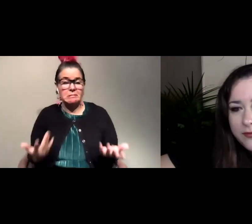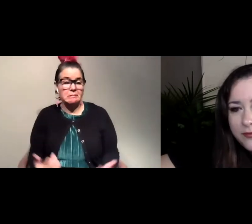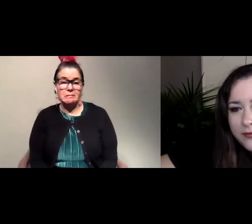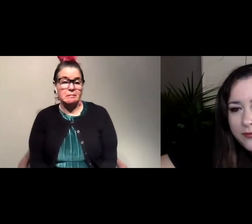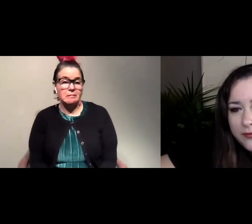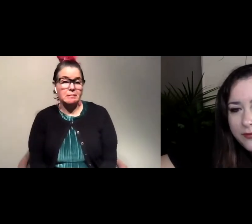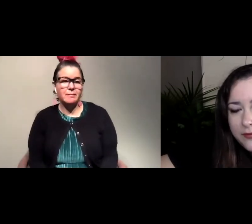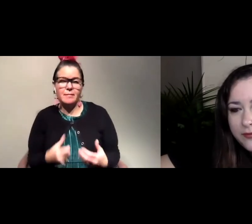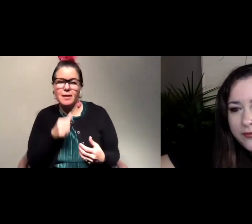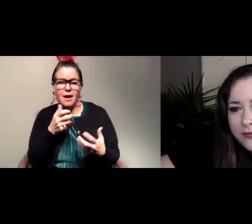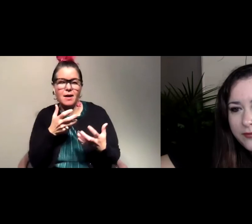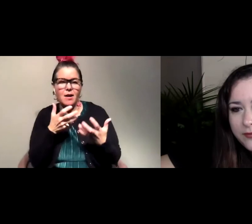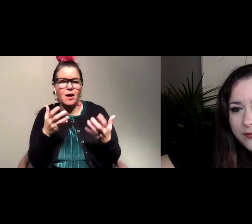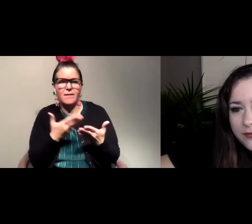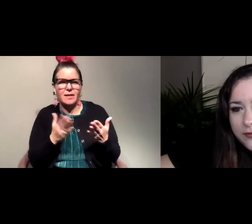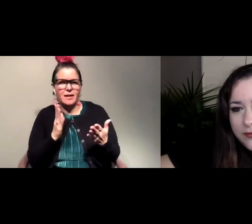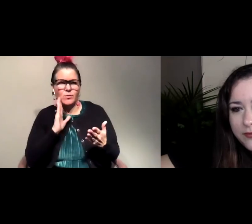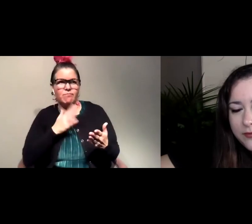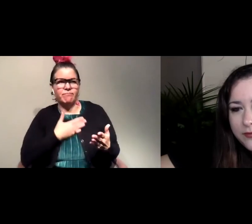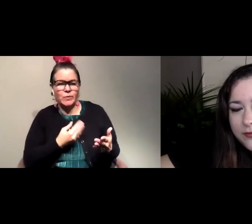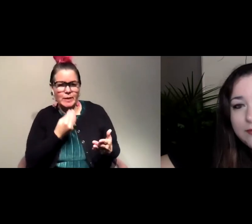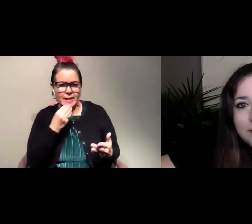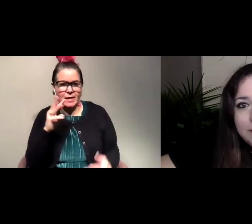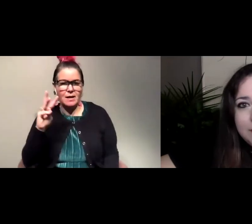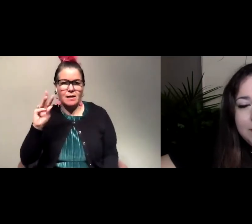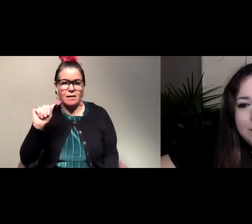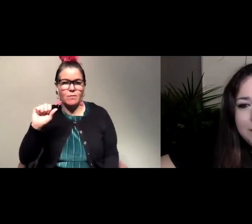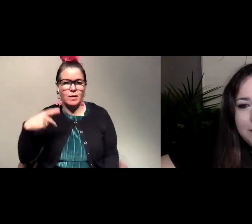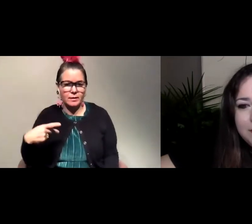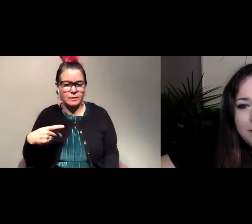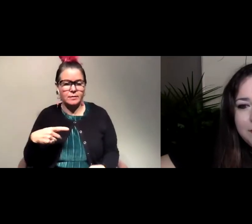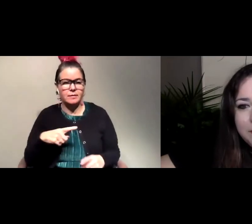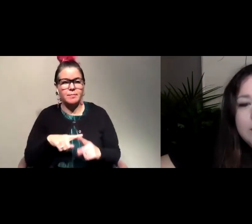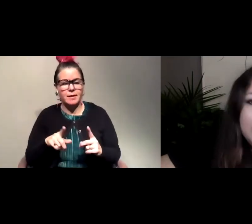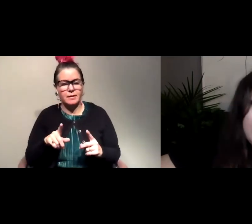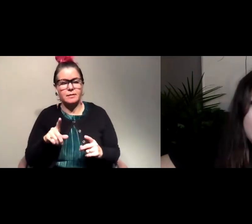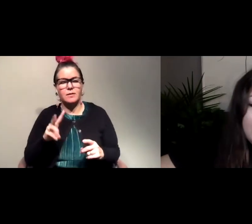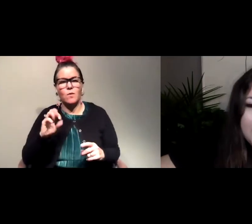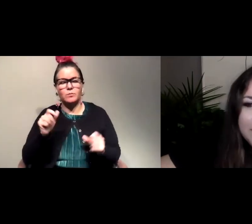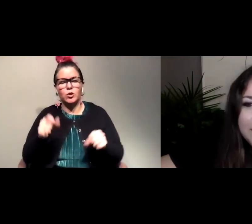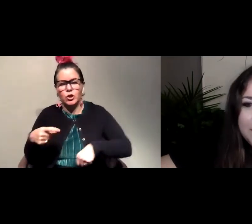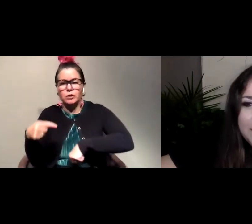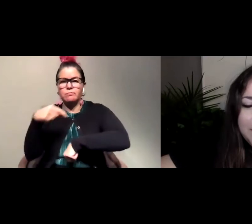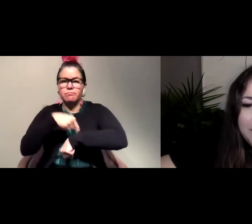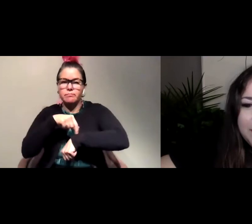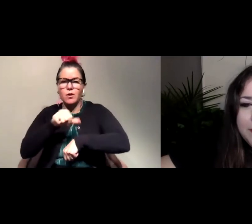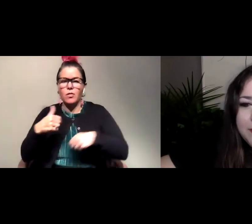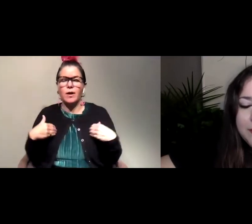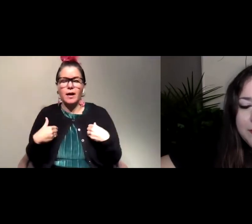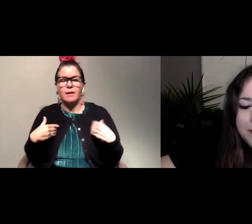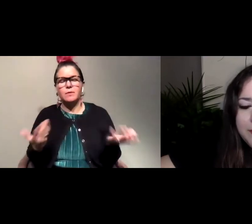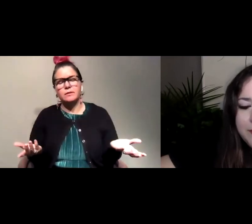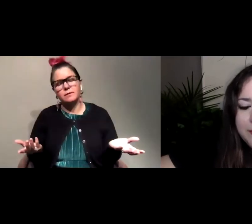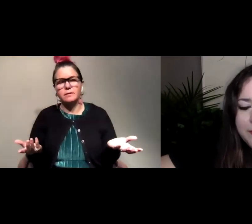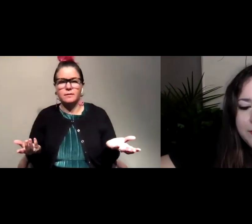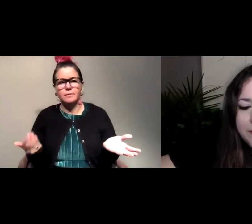there's not really a lot of things that eat wasps, but wasps will definitely sting other animals. but again, I would also kind